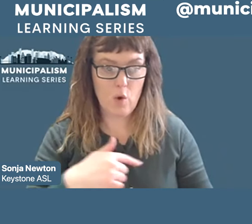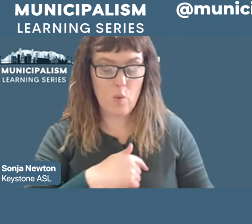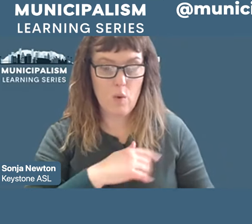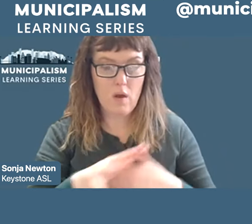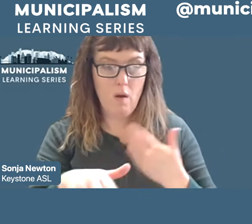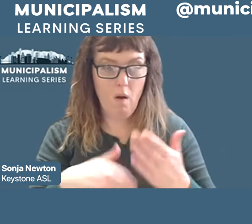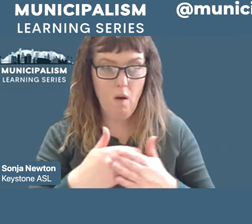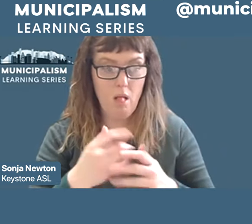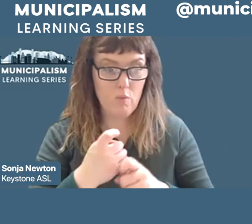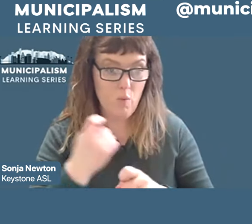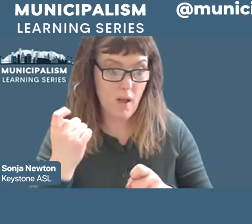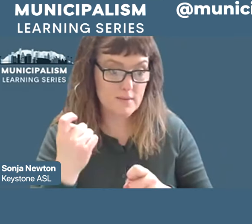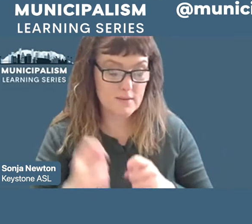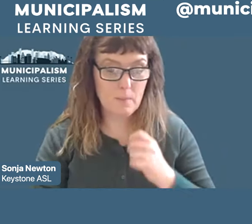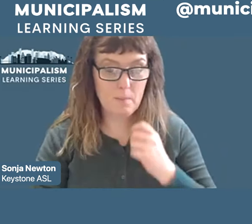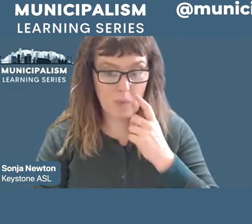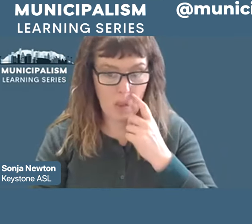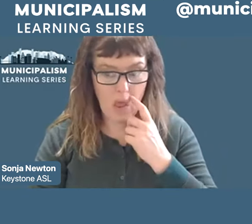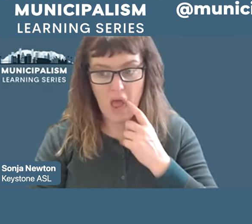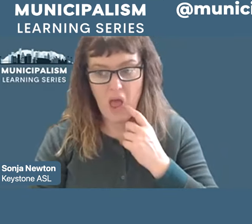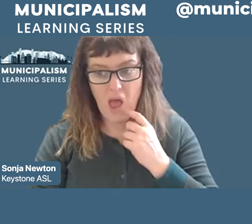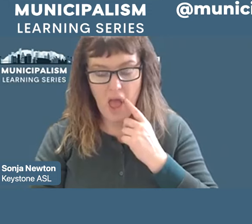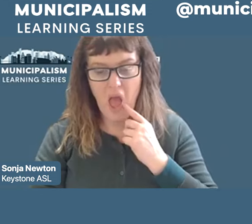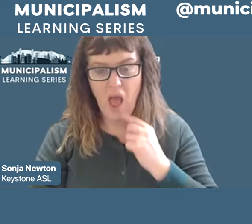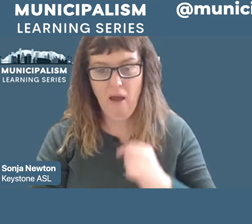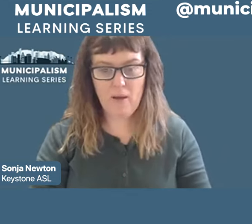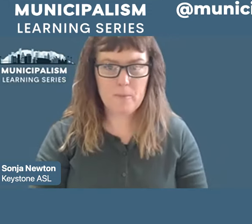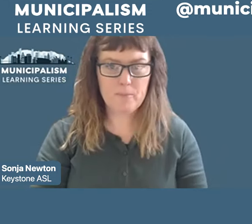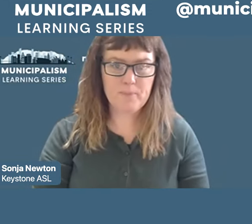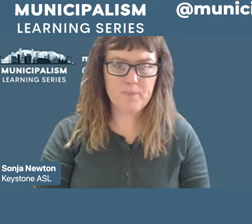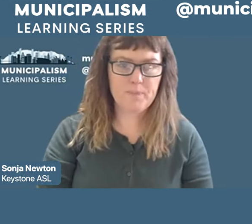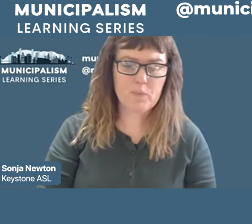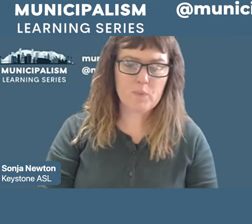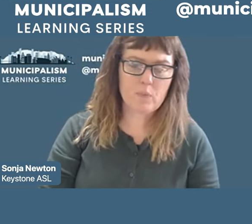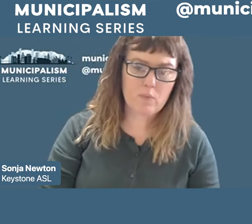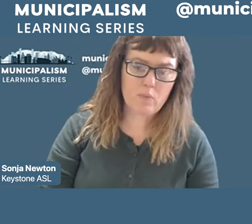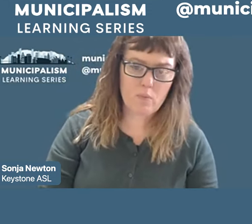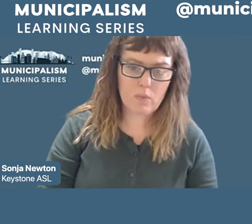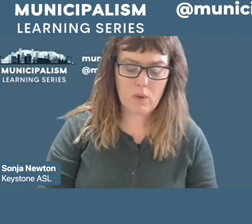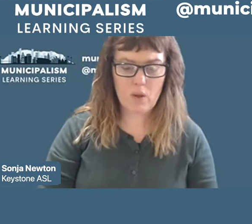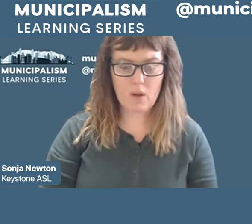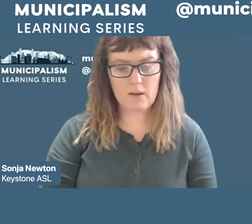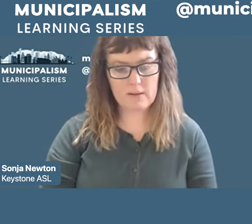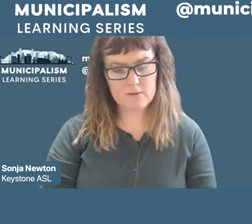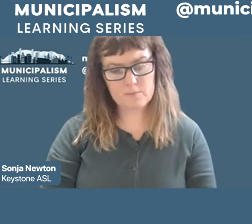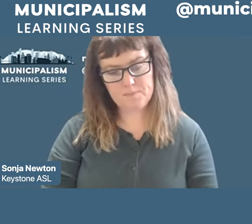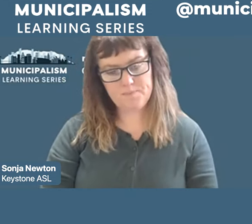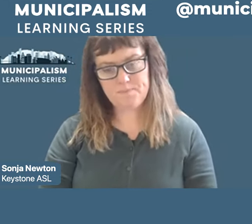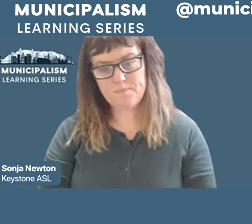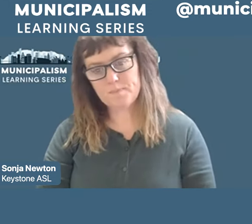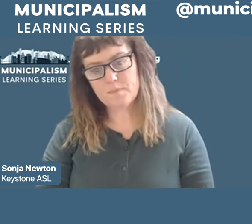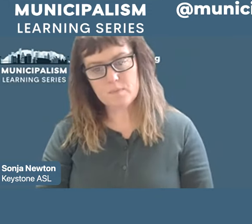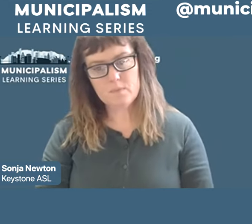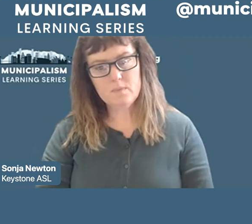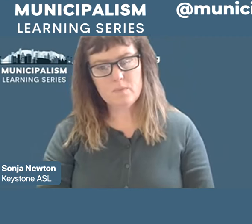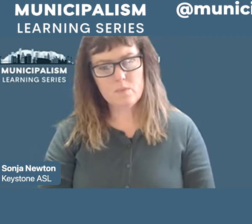and what is important in terms of this conversation and around